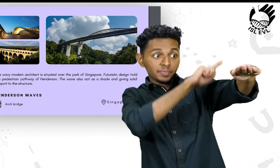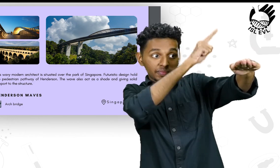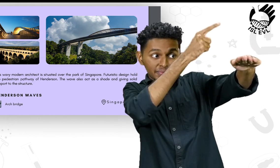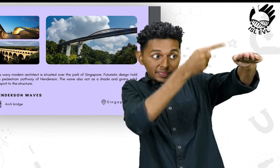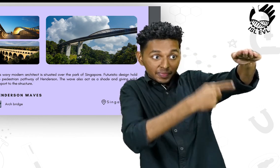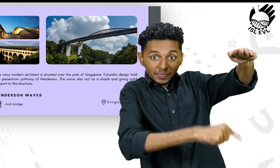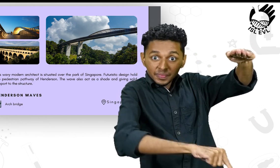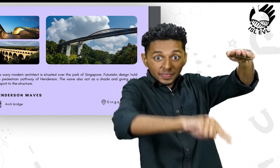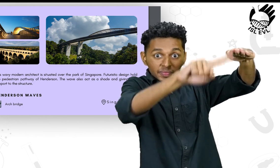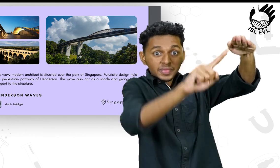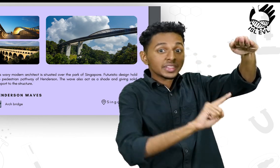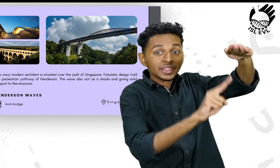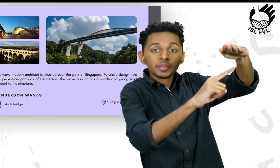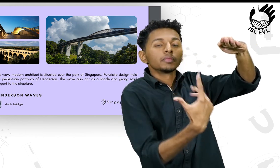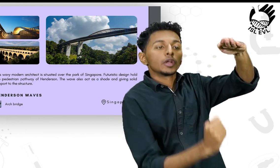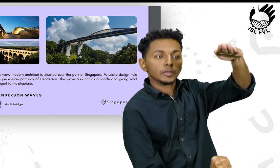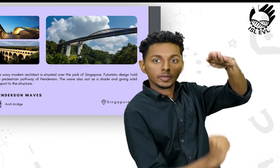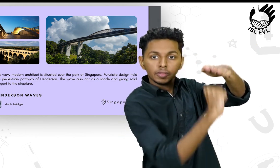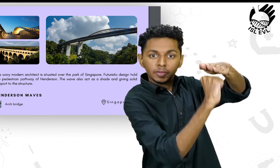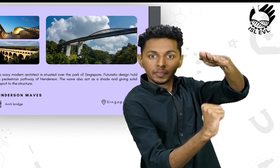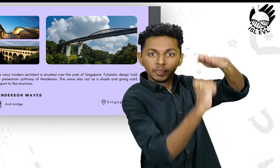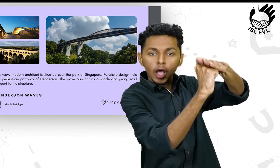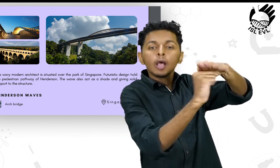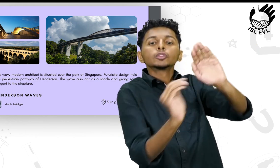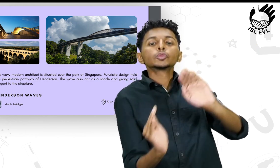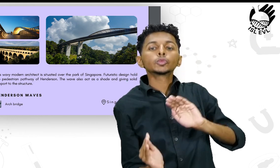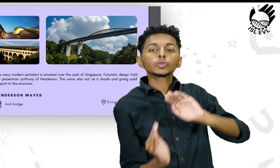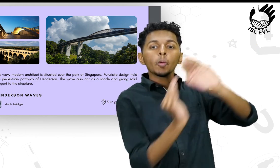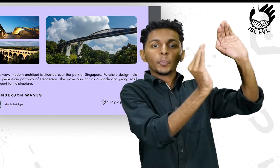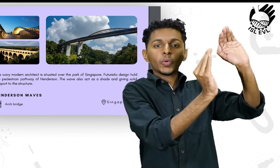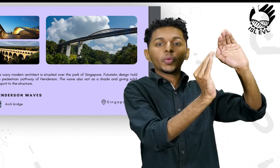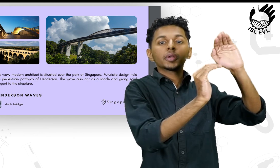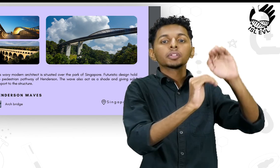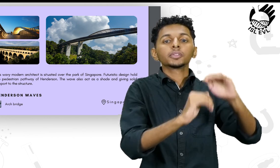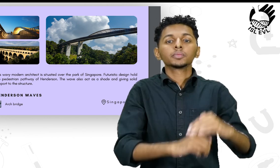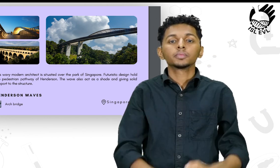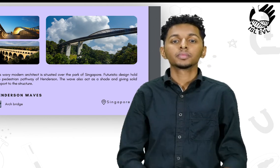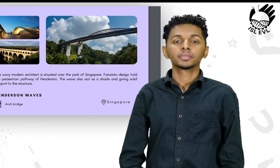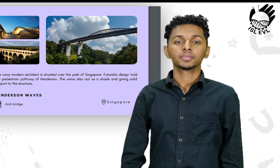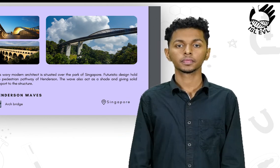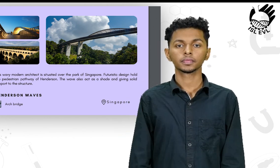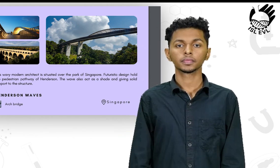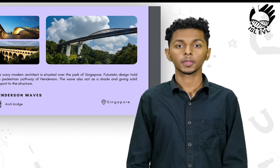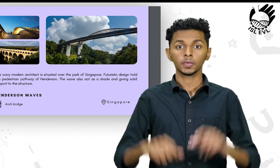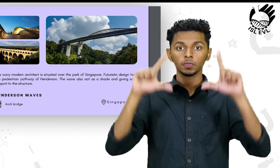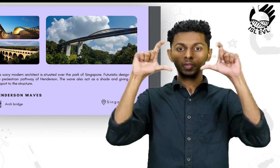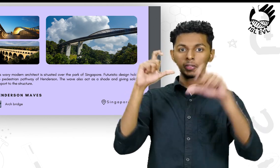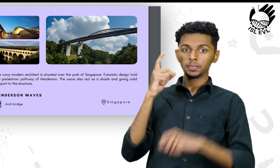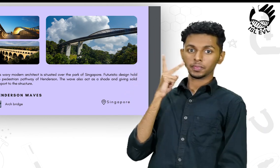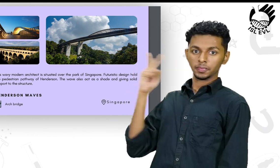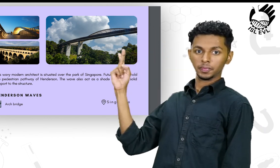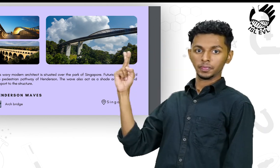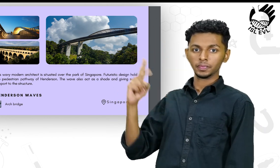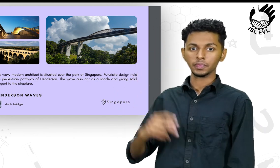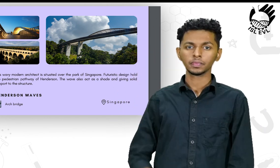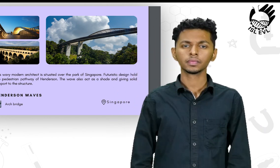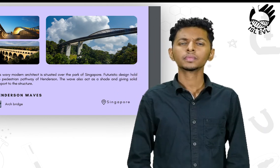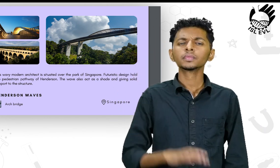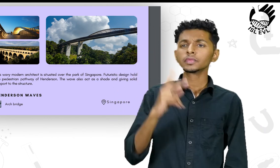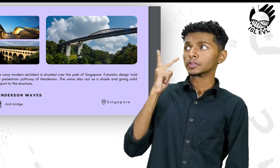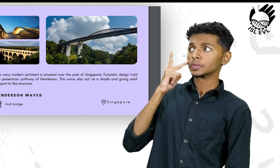Henderson waves is an arch bridge and is located